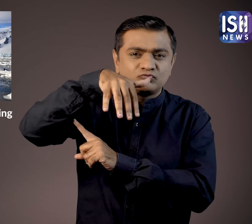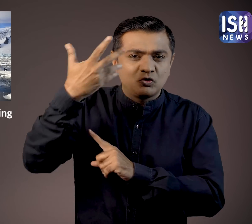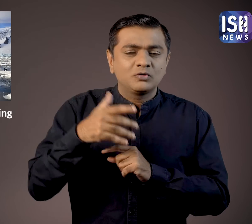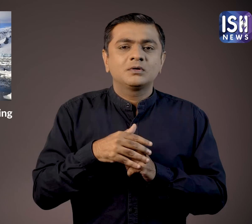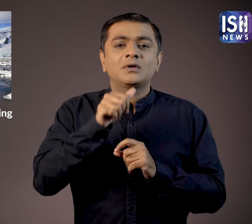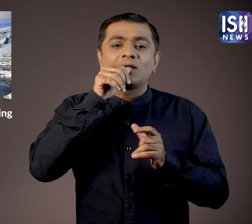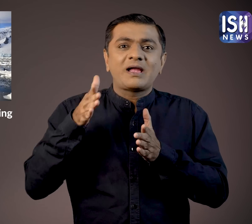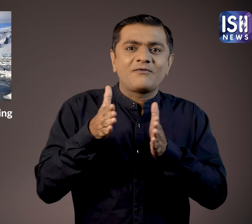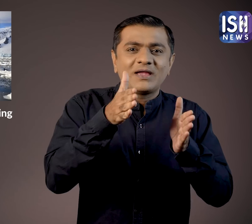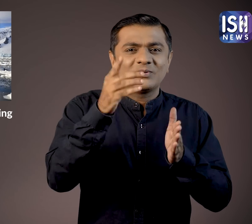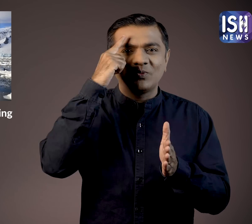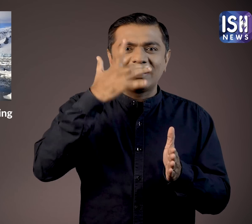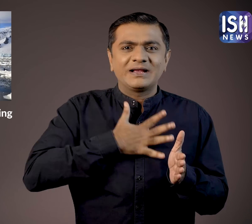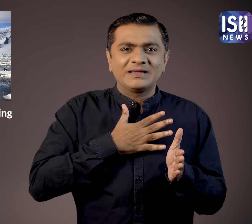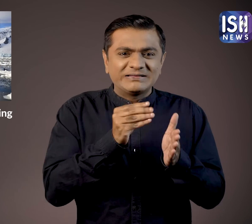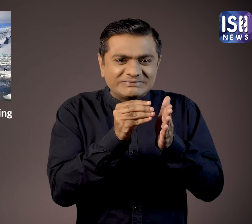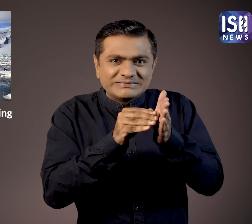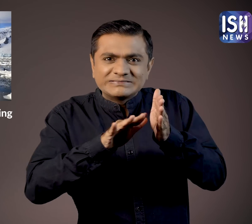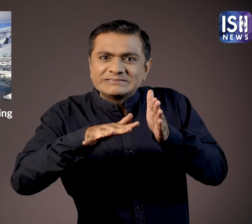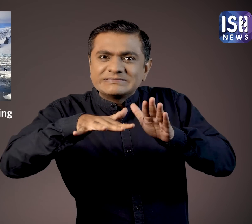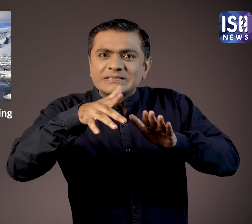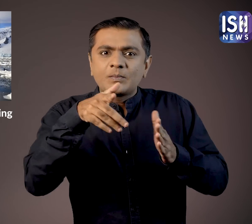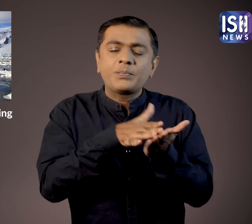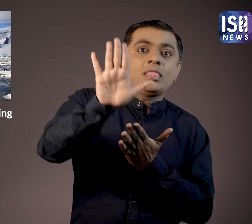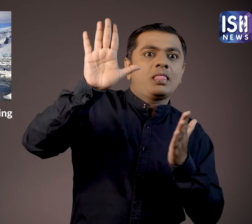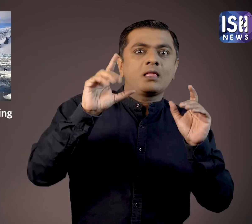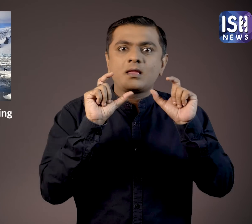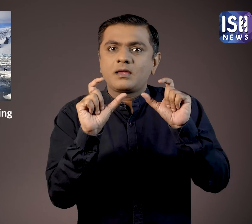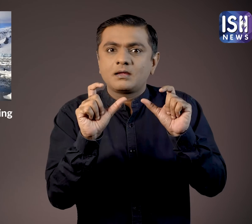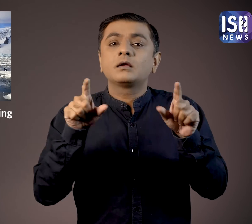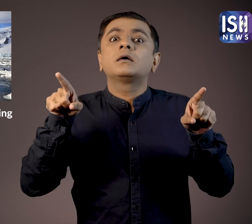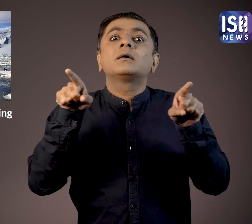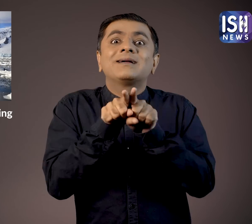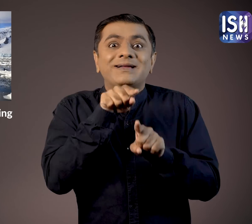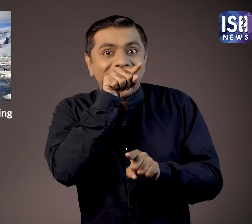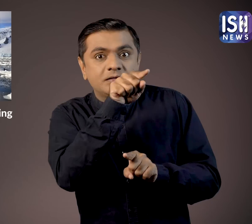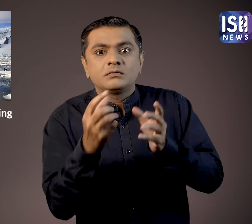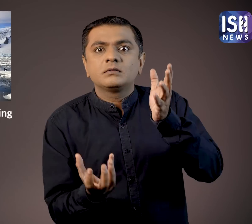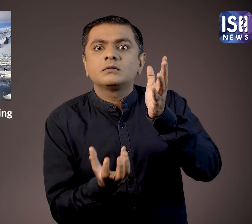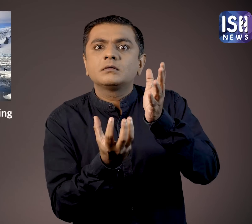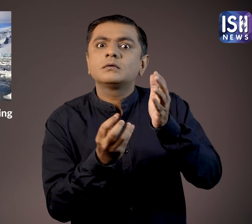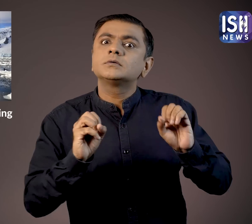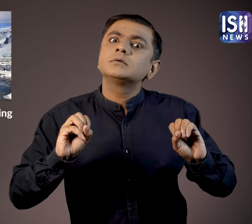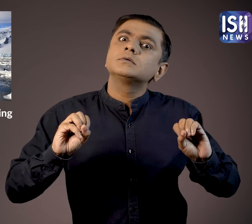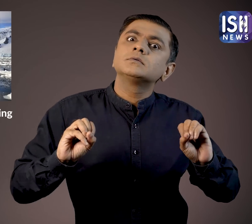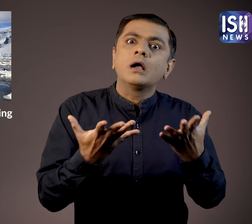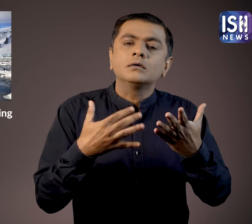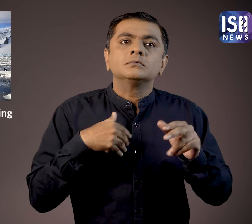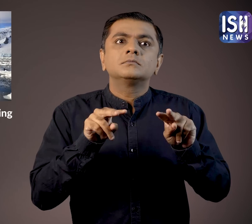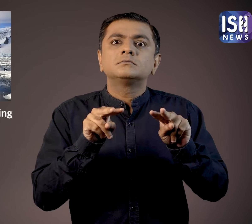are beginning to grow in Antarctica.